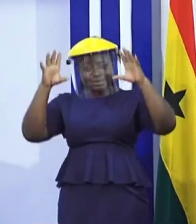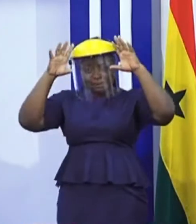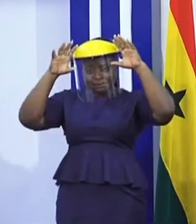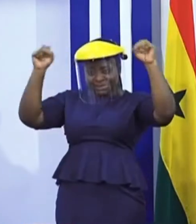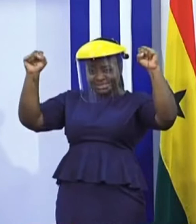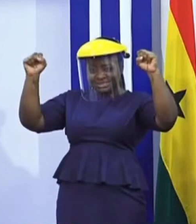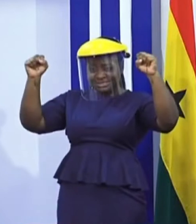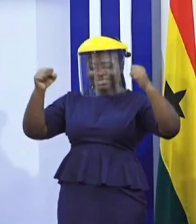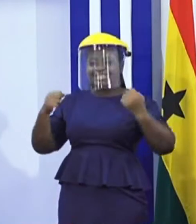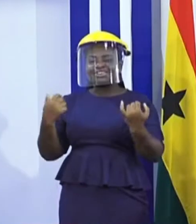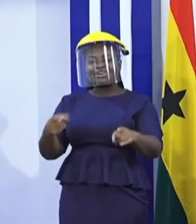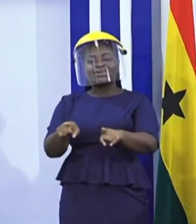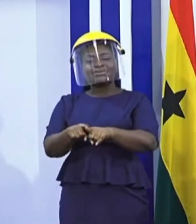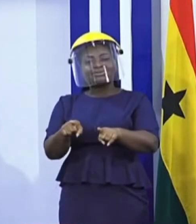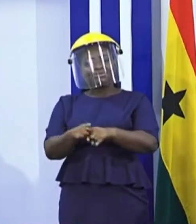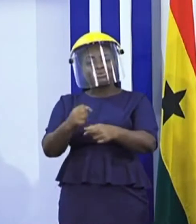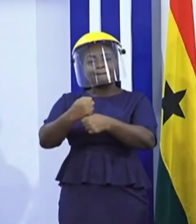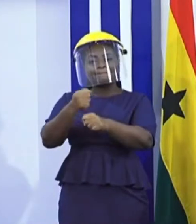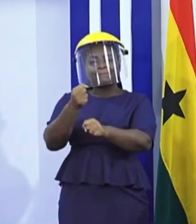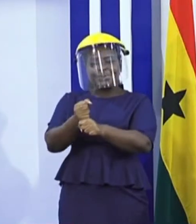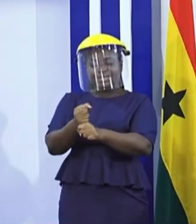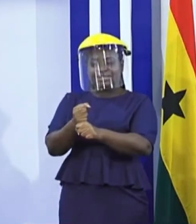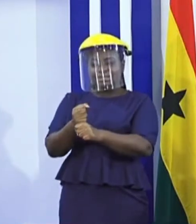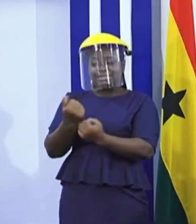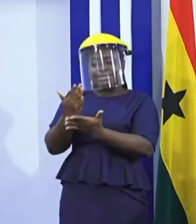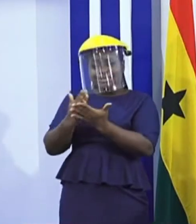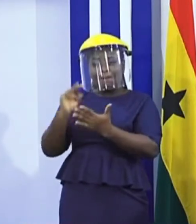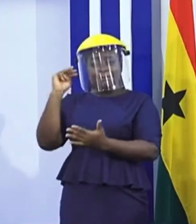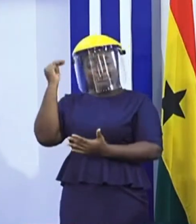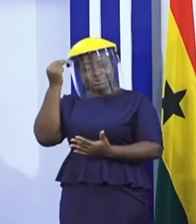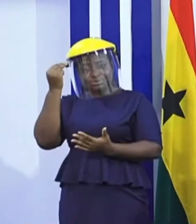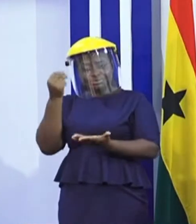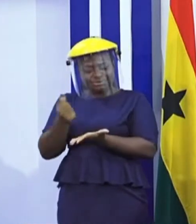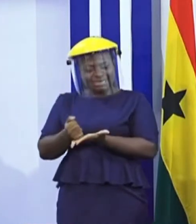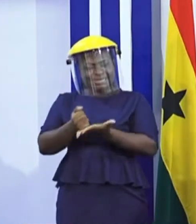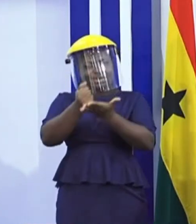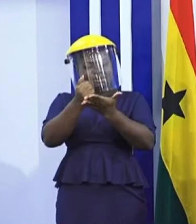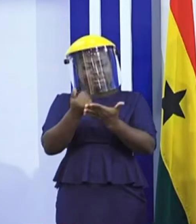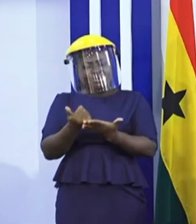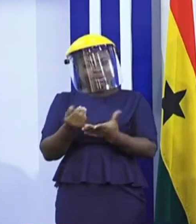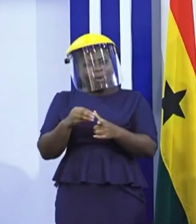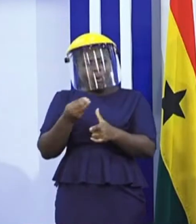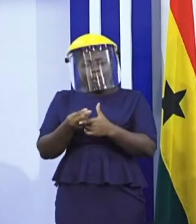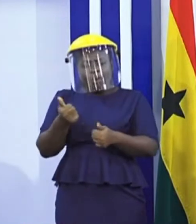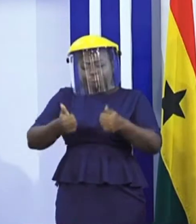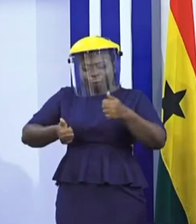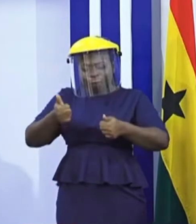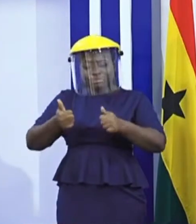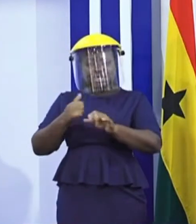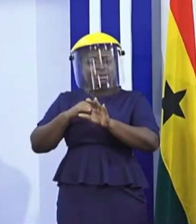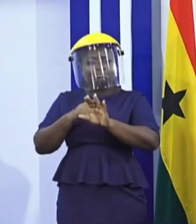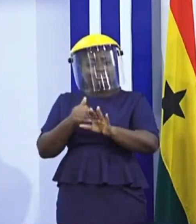President has also constituted an inter-ministerial committee to assess the impact of COVID-19